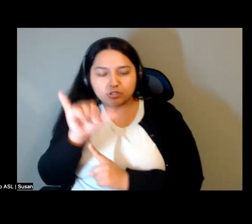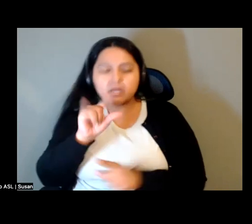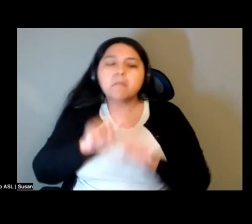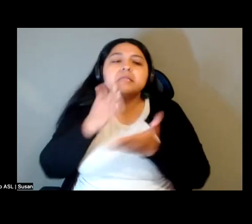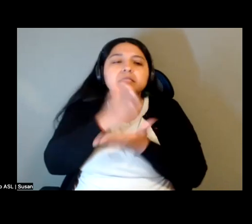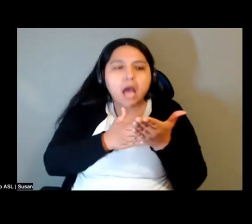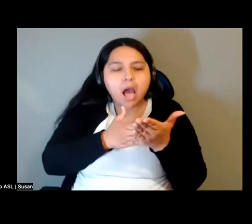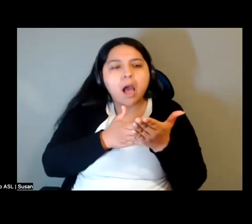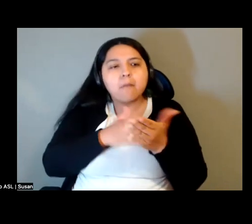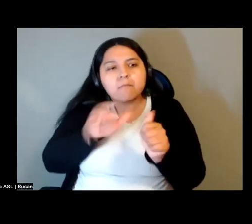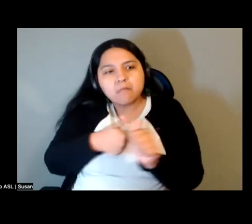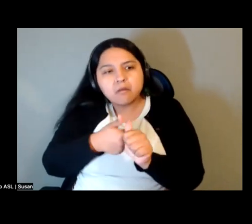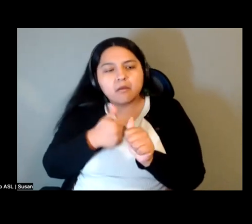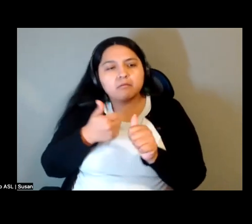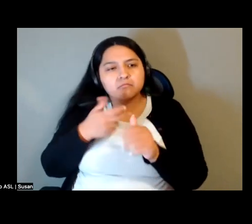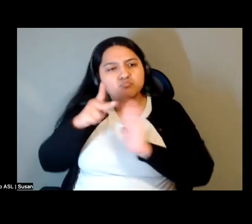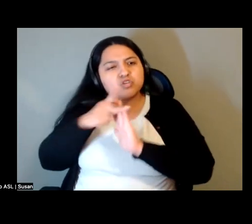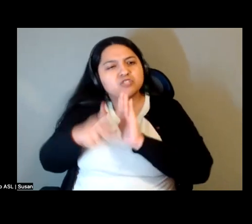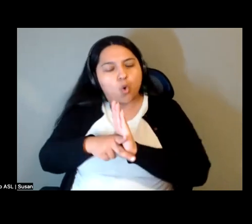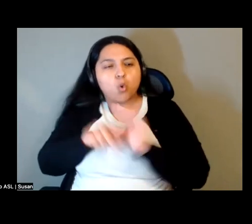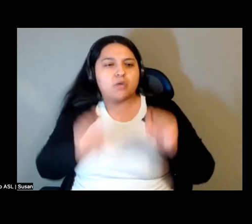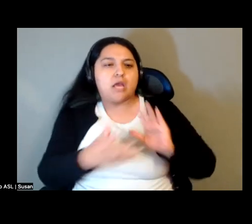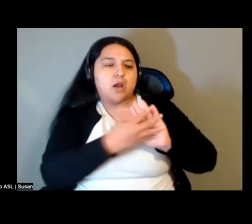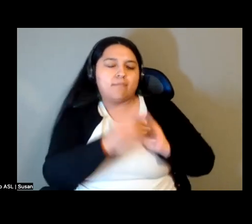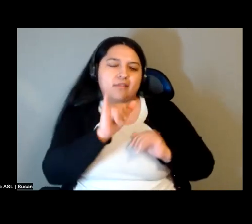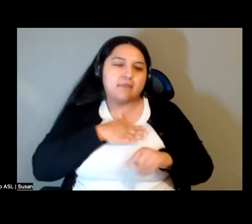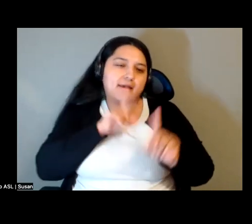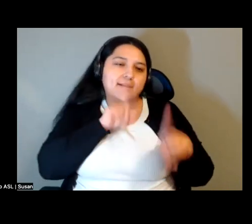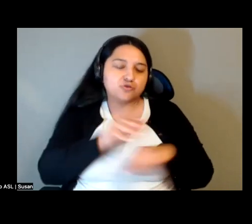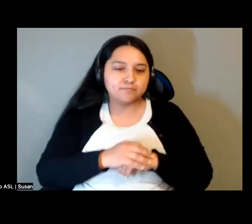you can pick up on. So that would be the way I would answer that particular question.